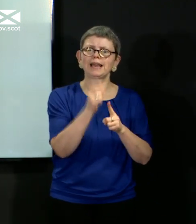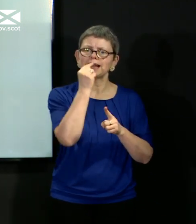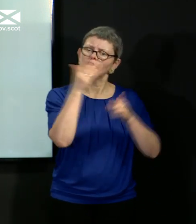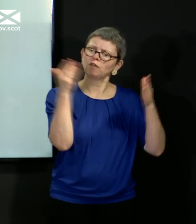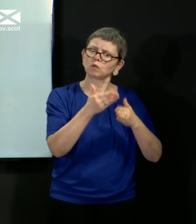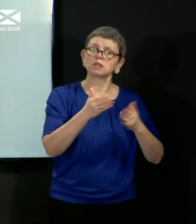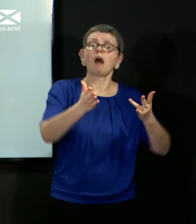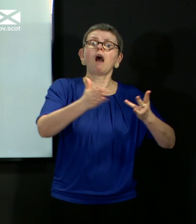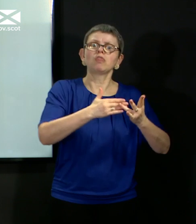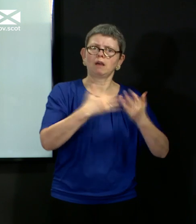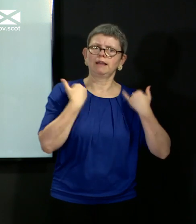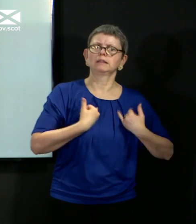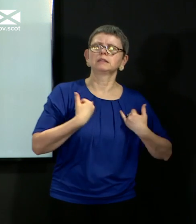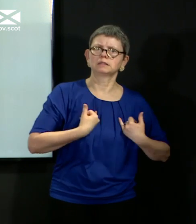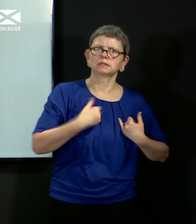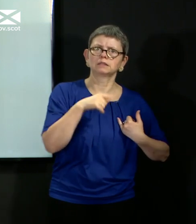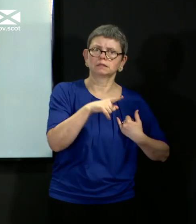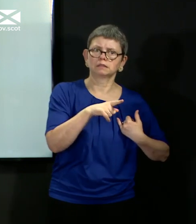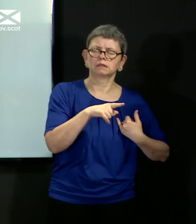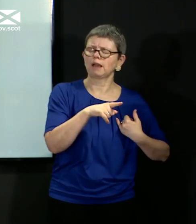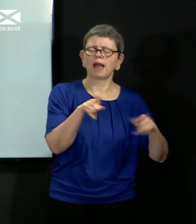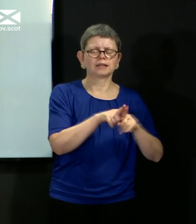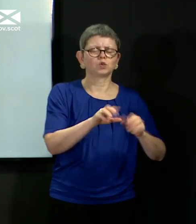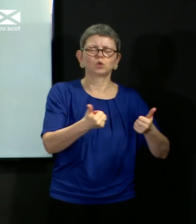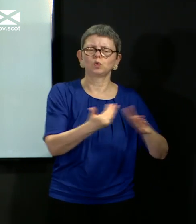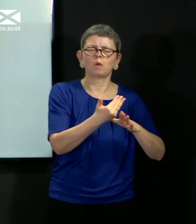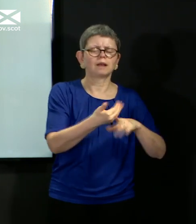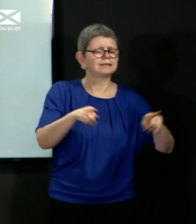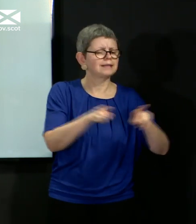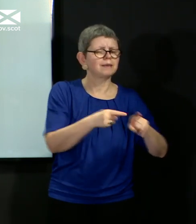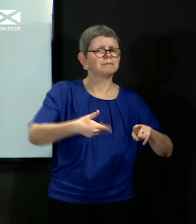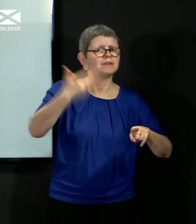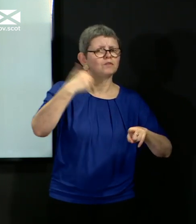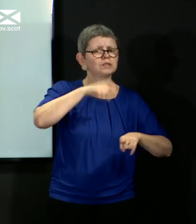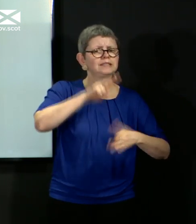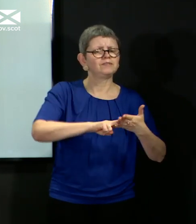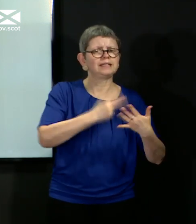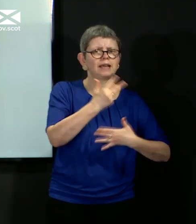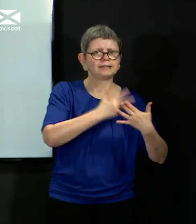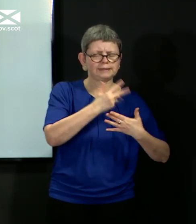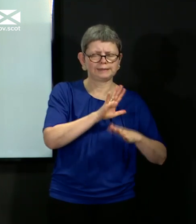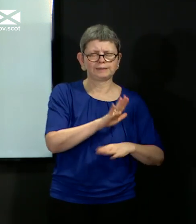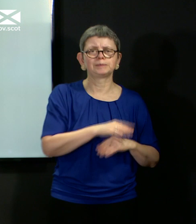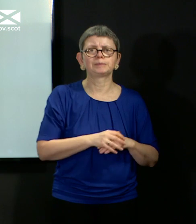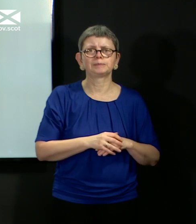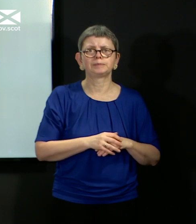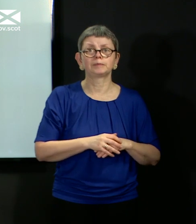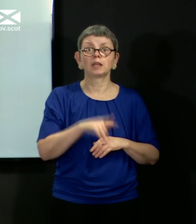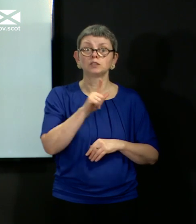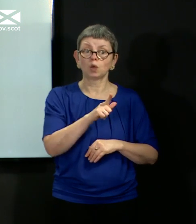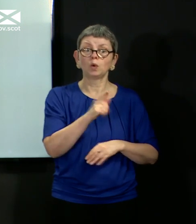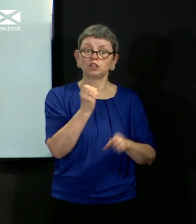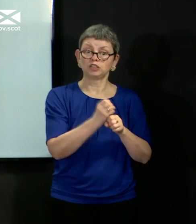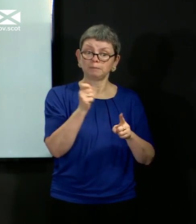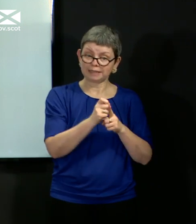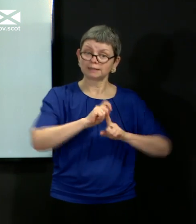it could focus on the good work that it had always done before COVID-19 and after. And that practice remains